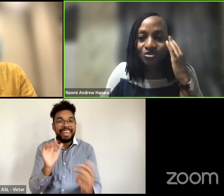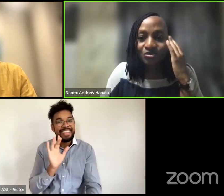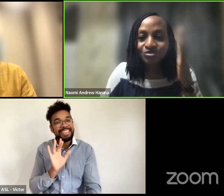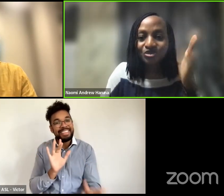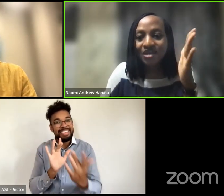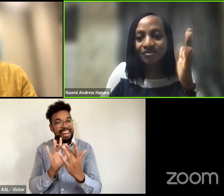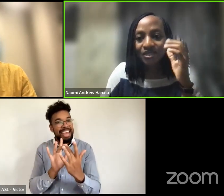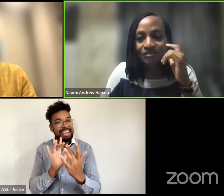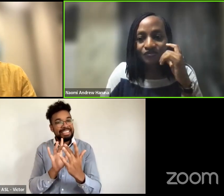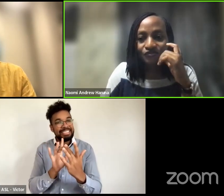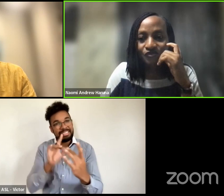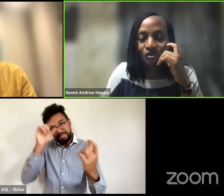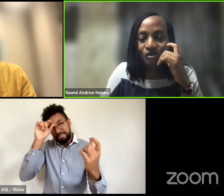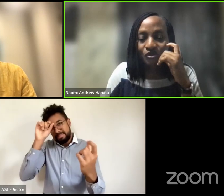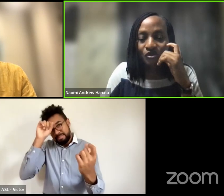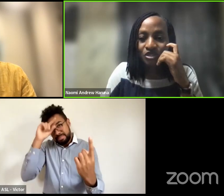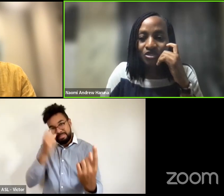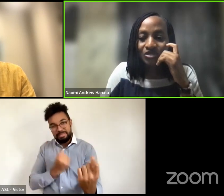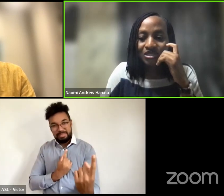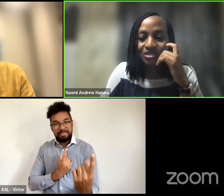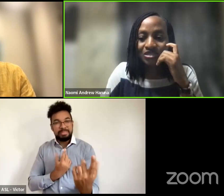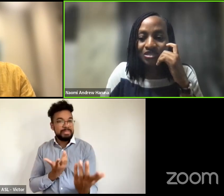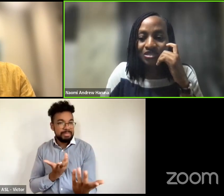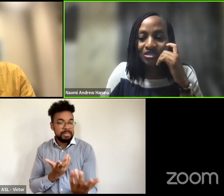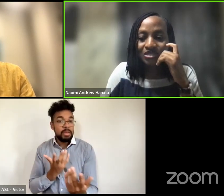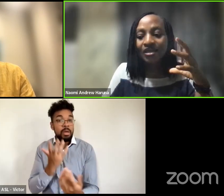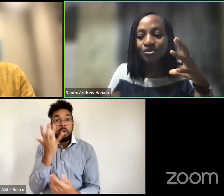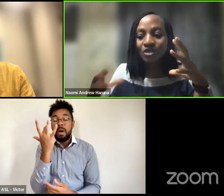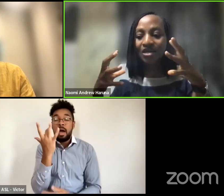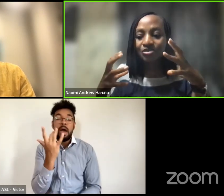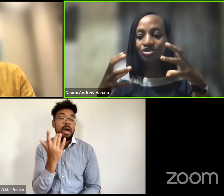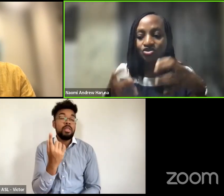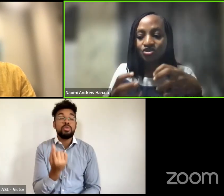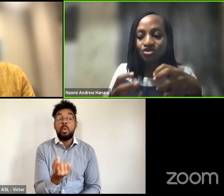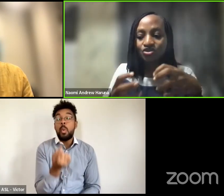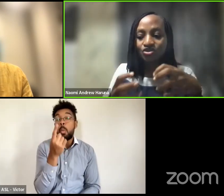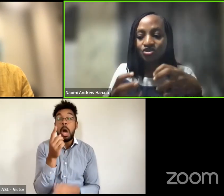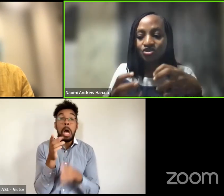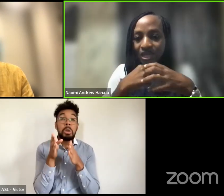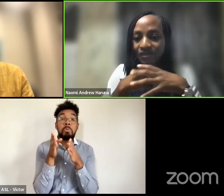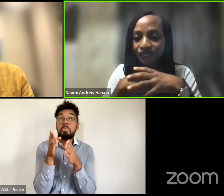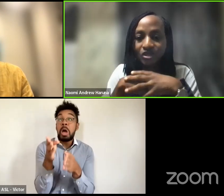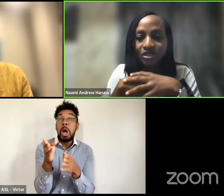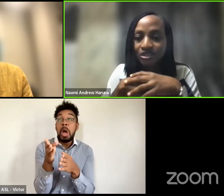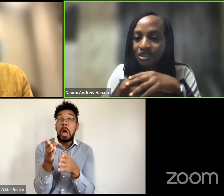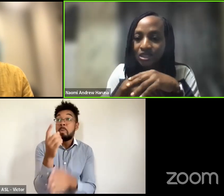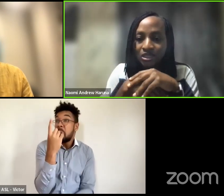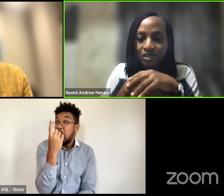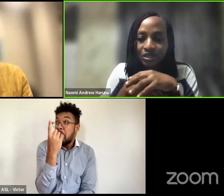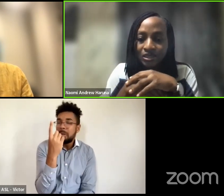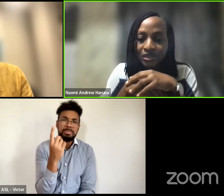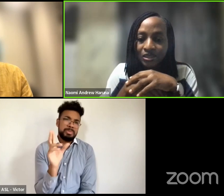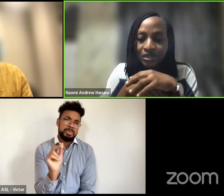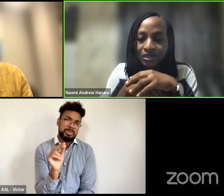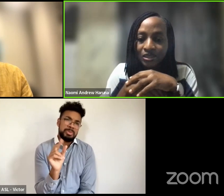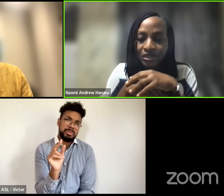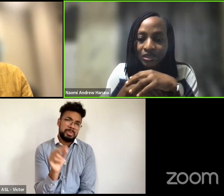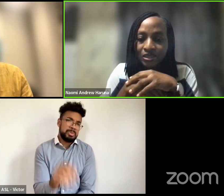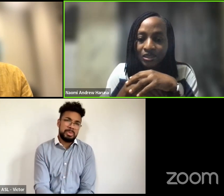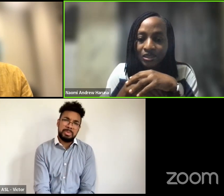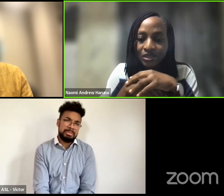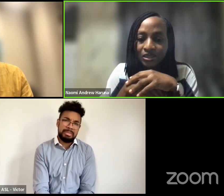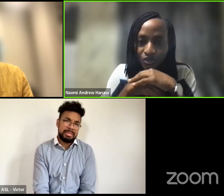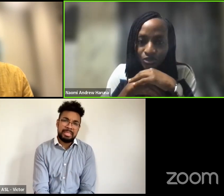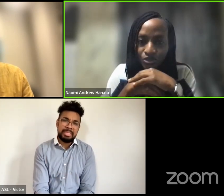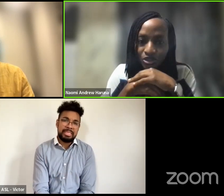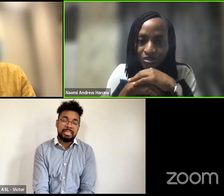is no direct form to a certain thing like you can't be stringent i've learned um in these